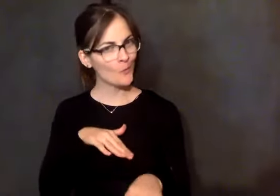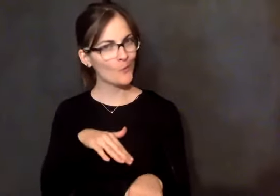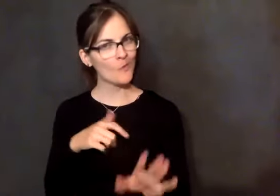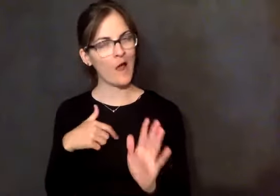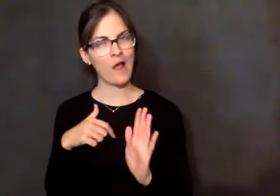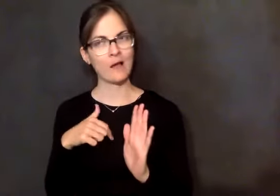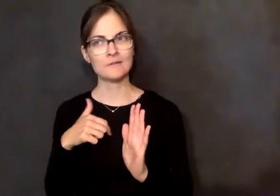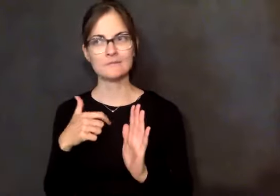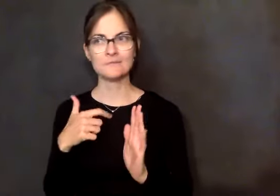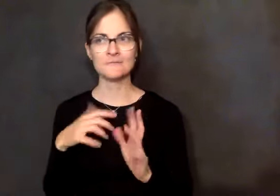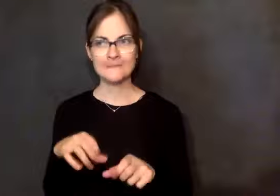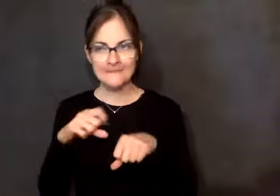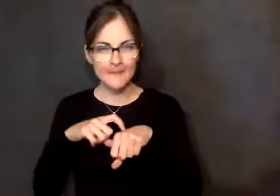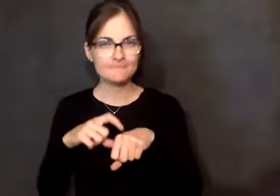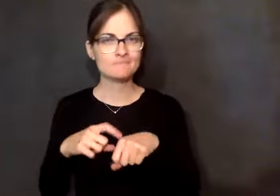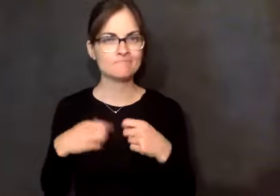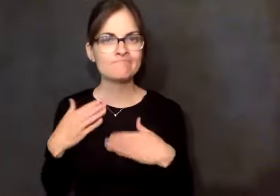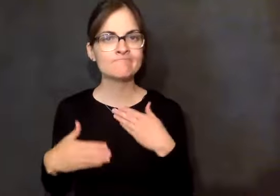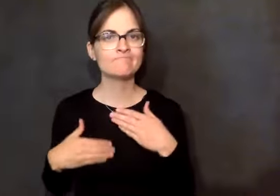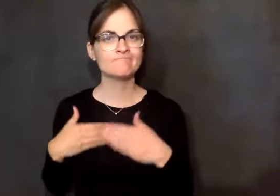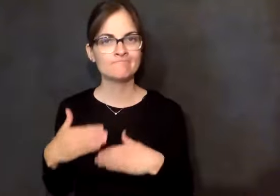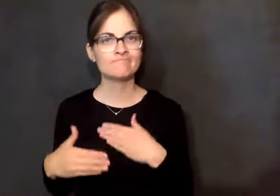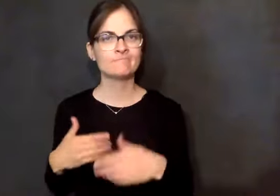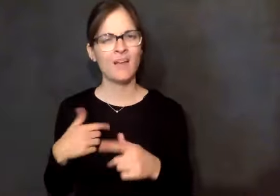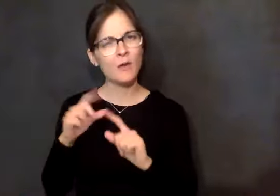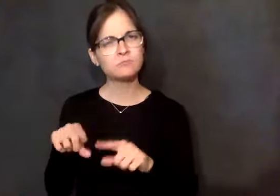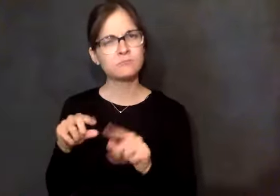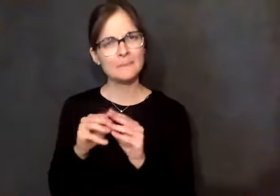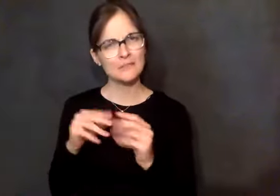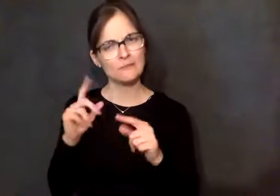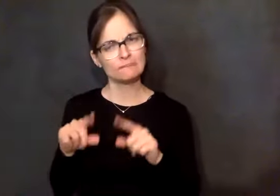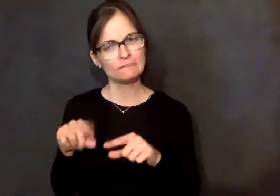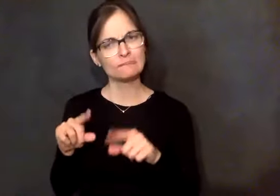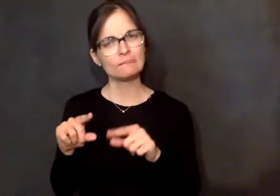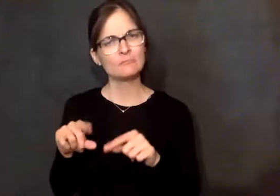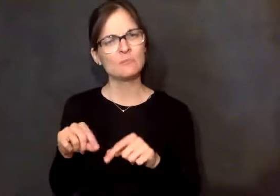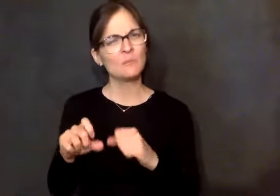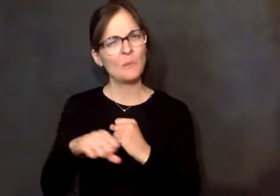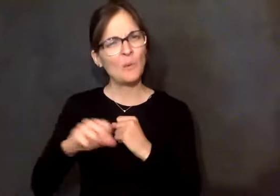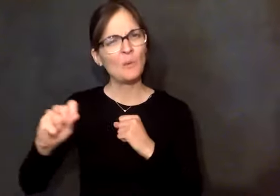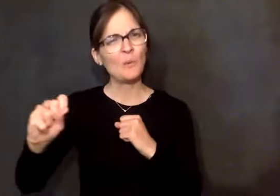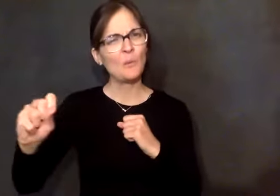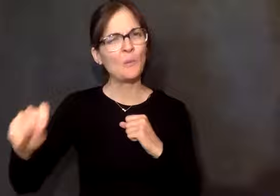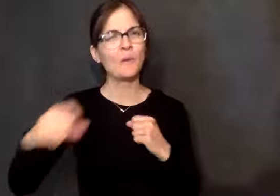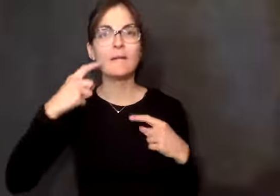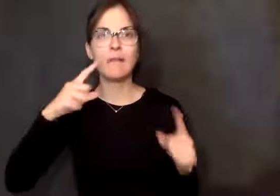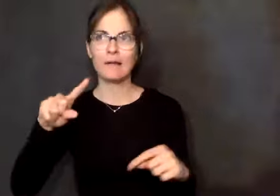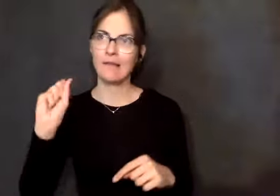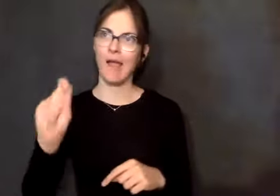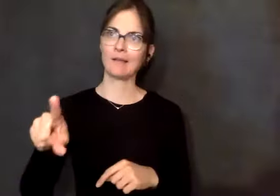I hung around here for way too long before I popped the question. I, I, but I want to say this before